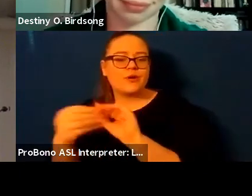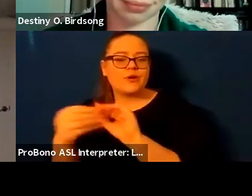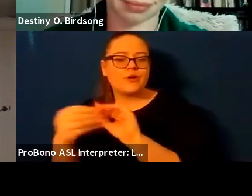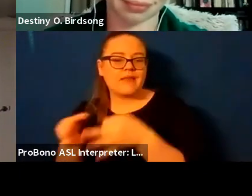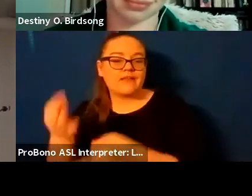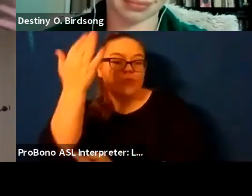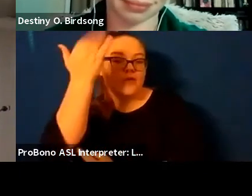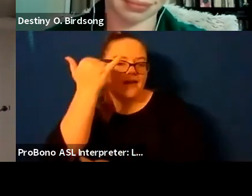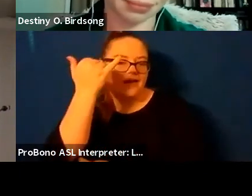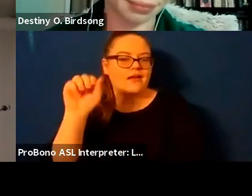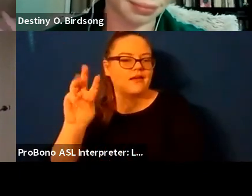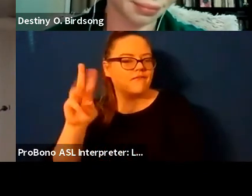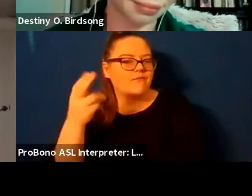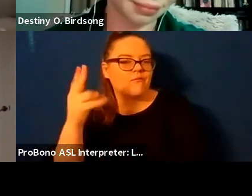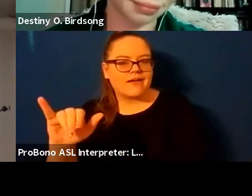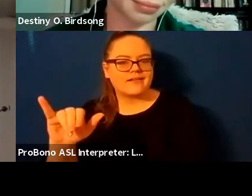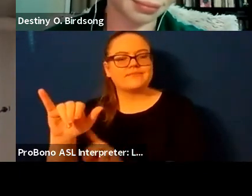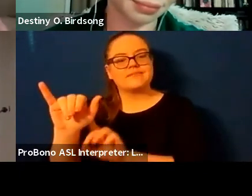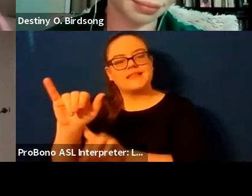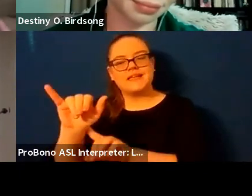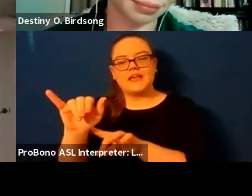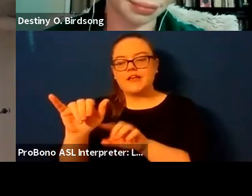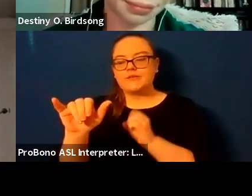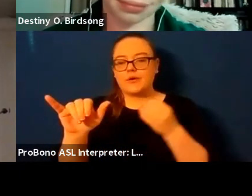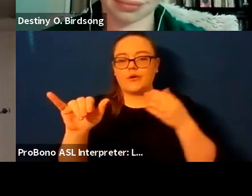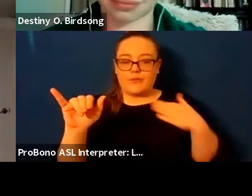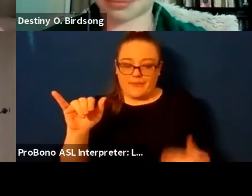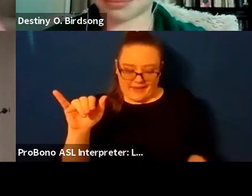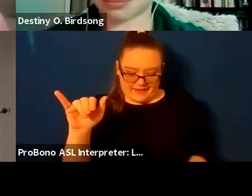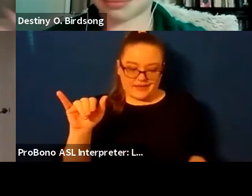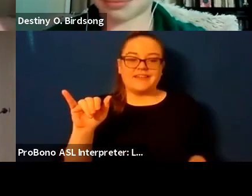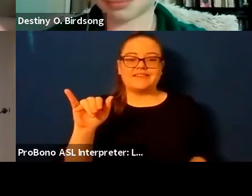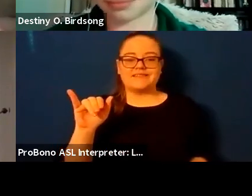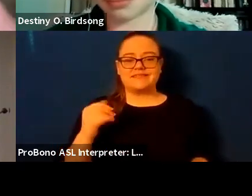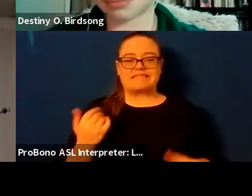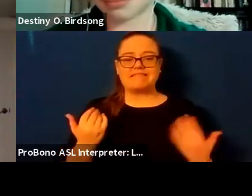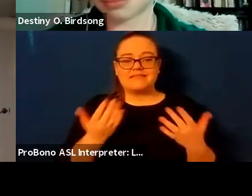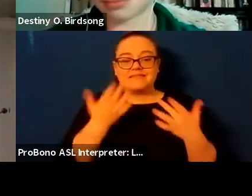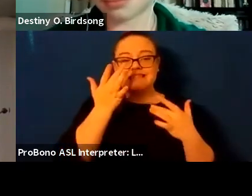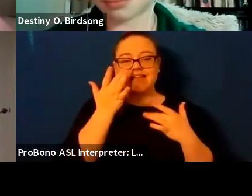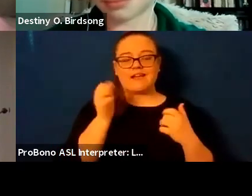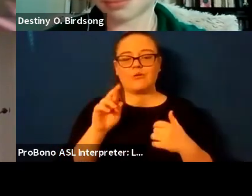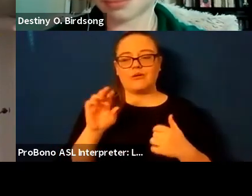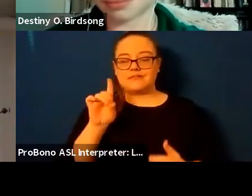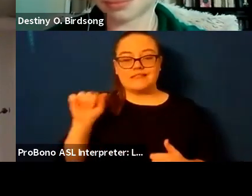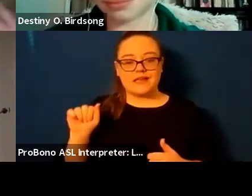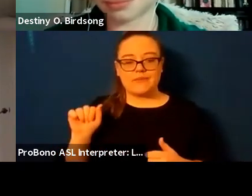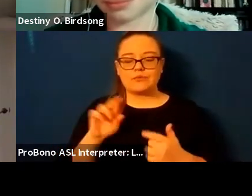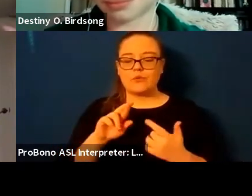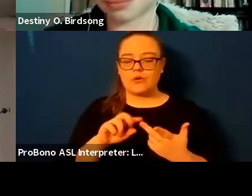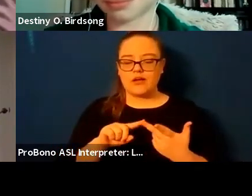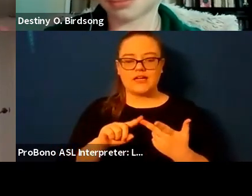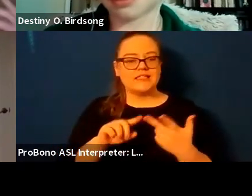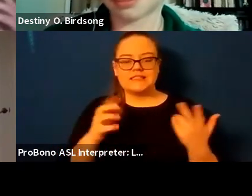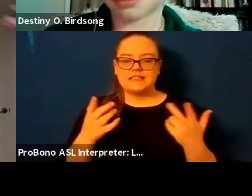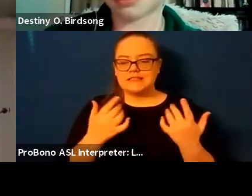goes like this right and so much about living in a body particularly a body that is is ill or disabled or or rebelling in